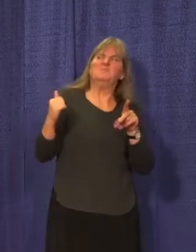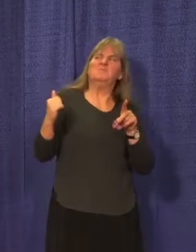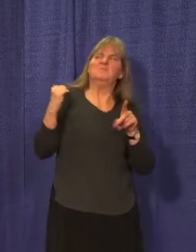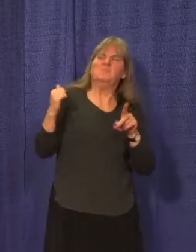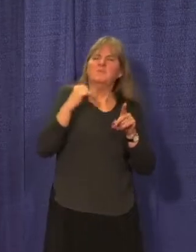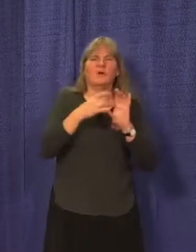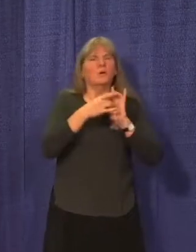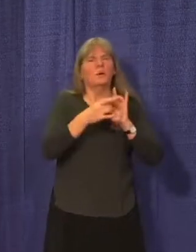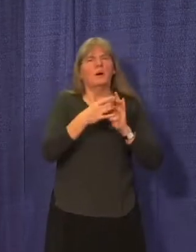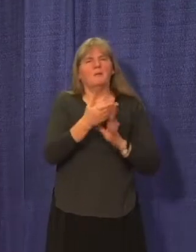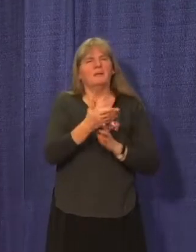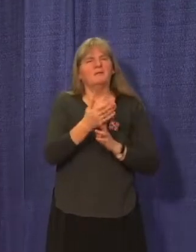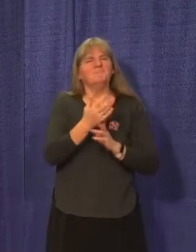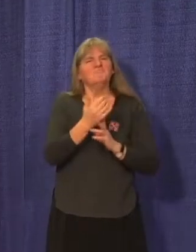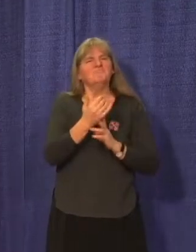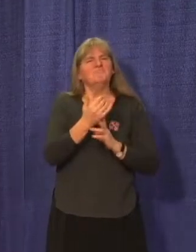cooperate.